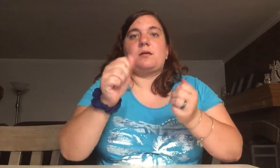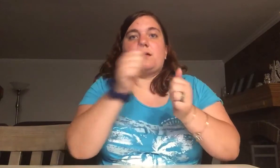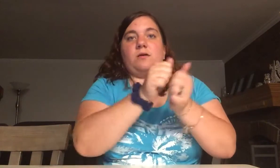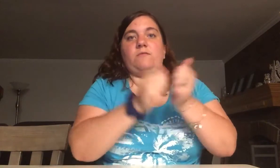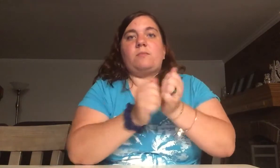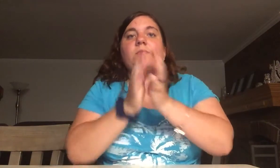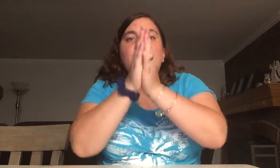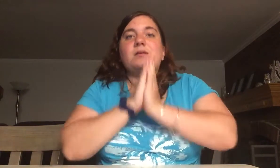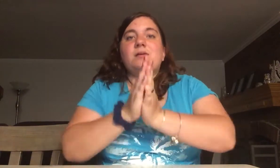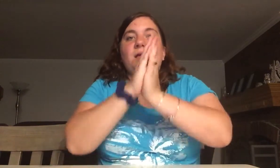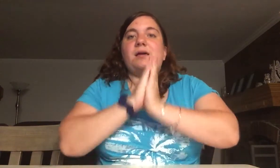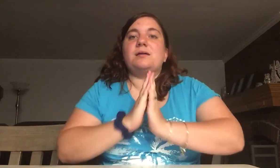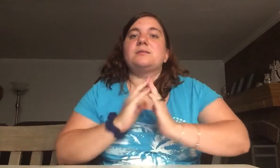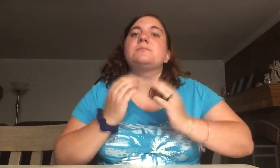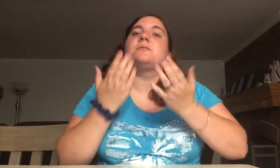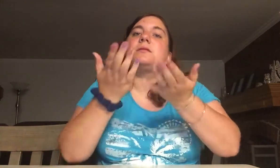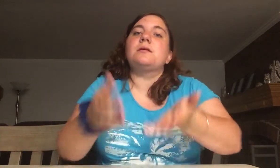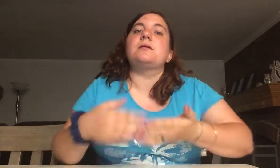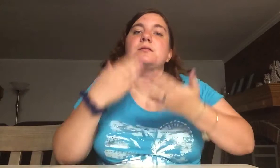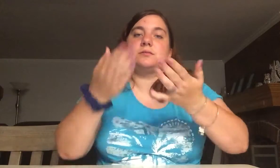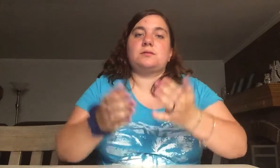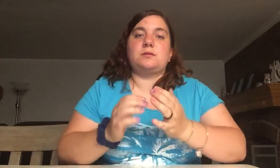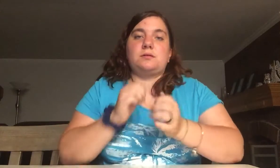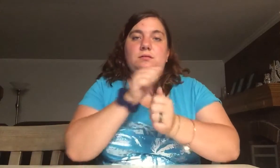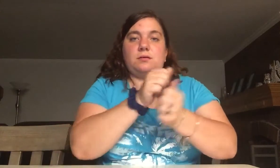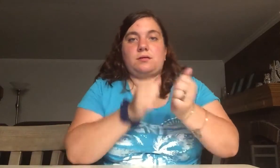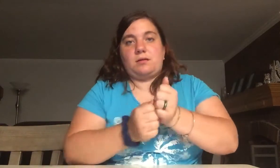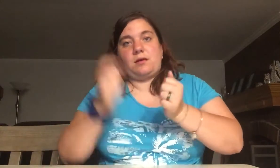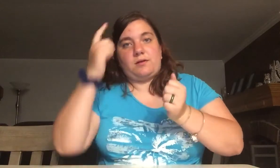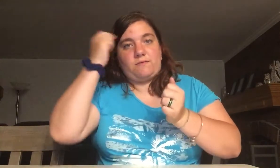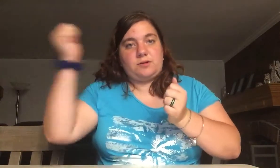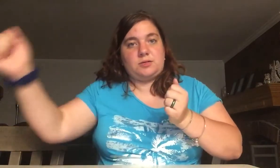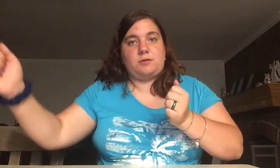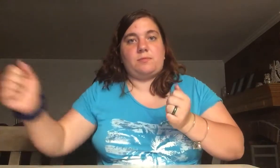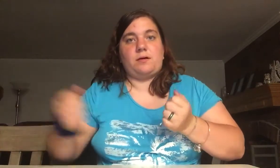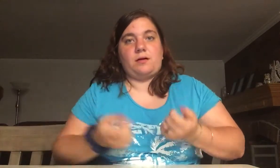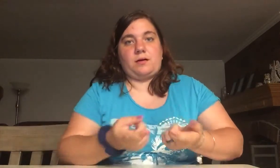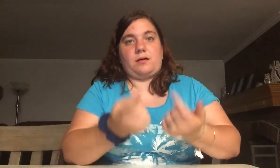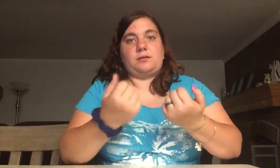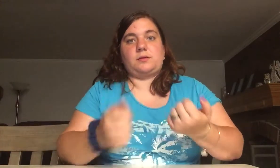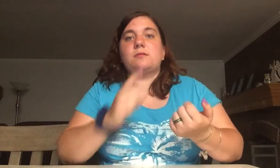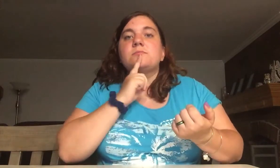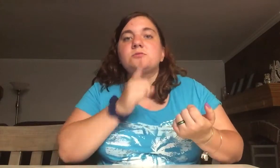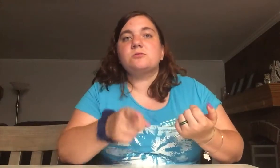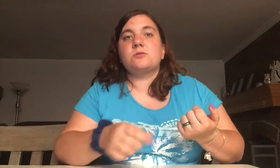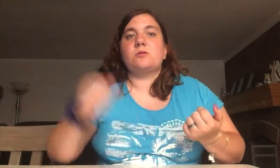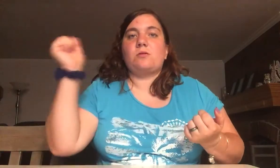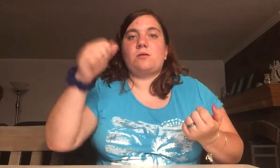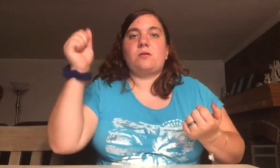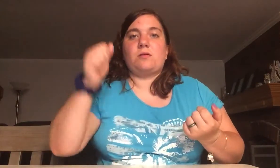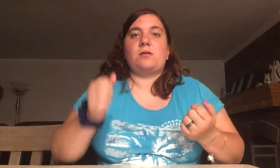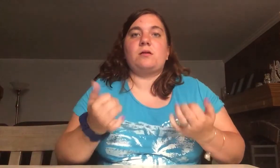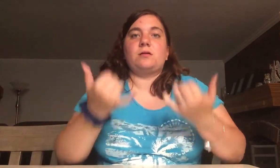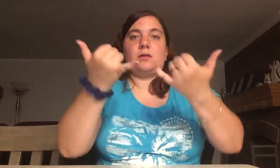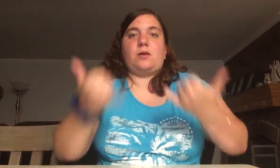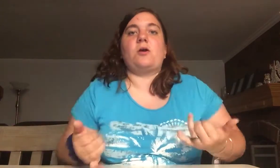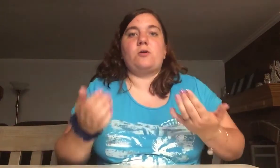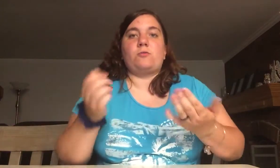Every prayer has been answered. Every dream, every dream has come true. Every prayer